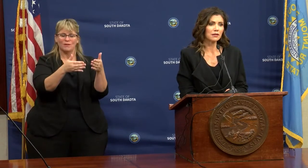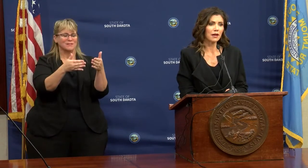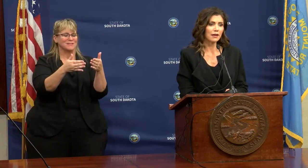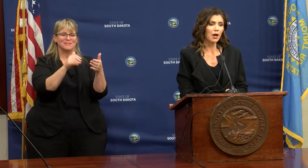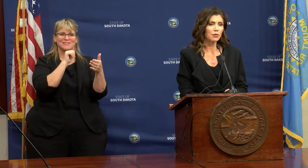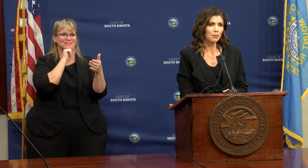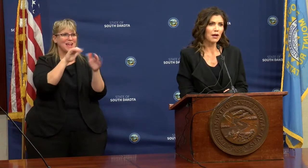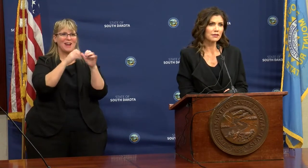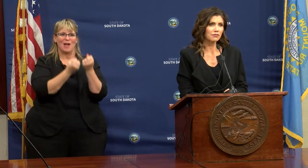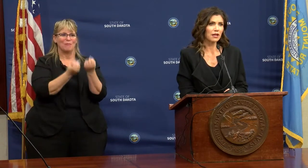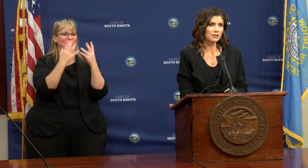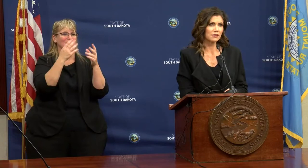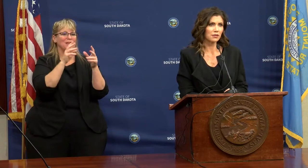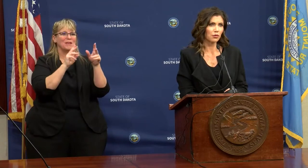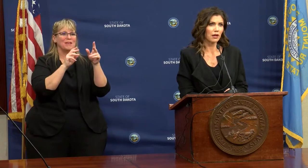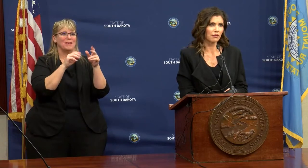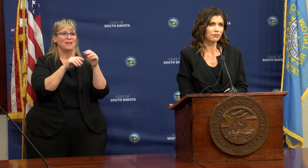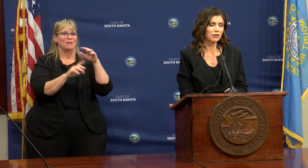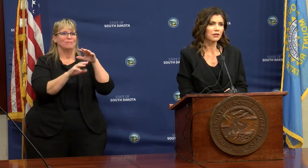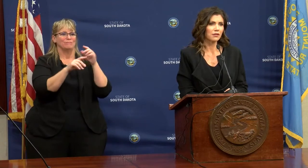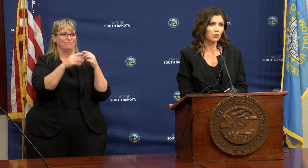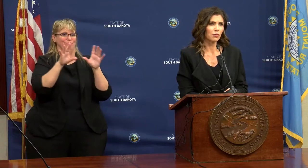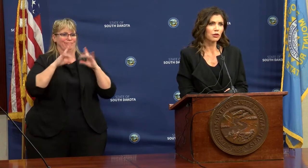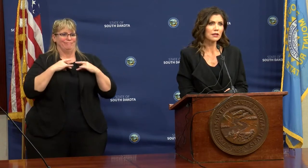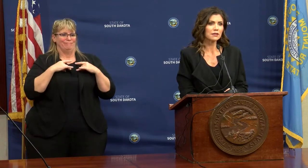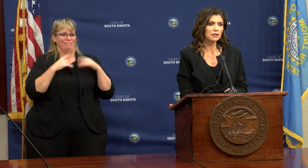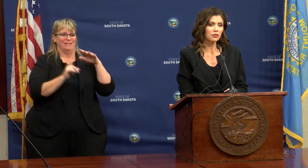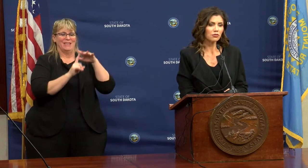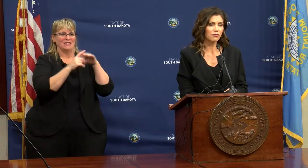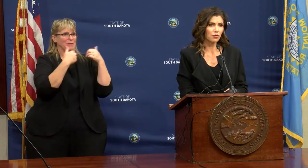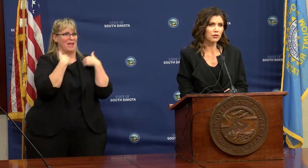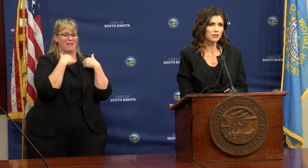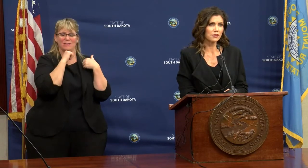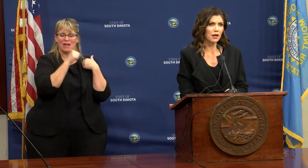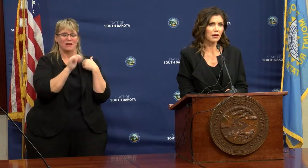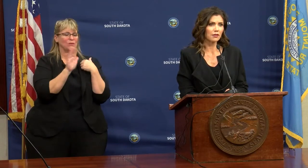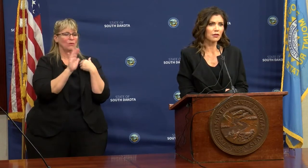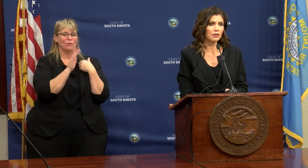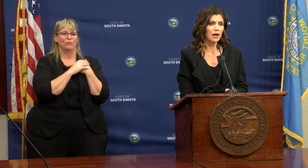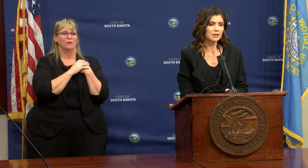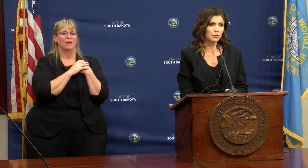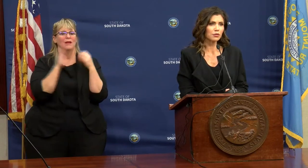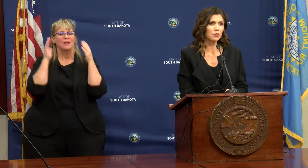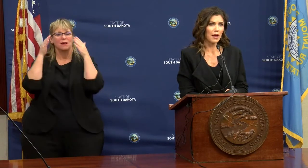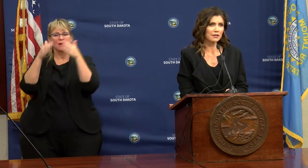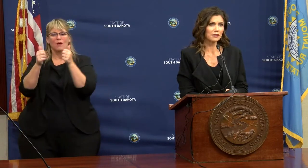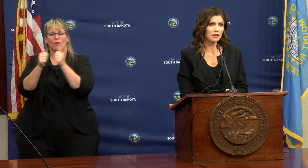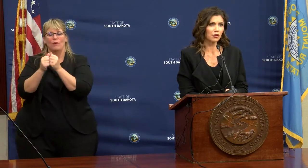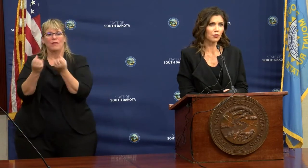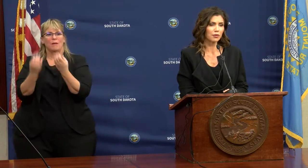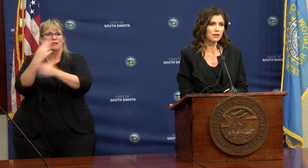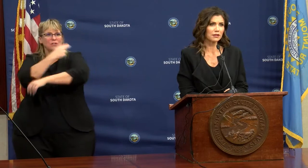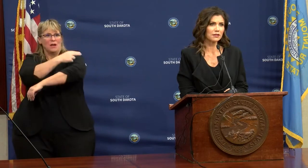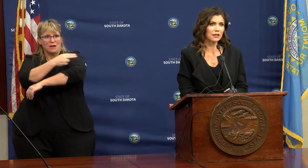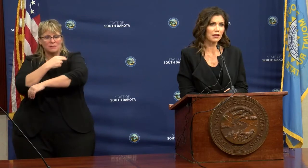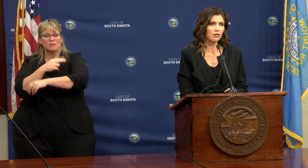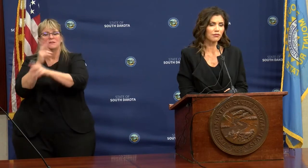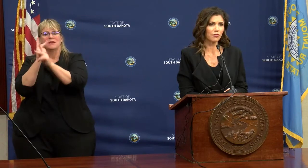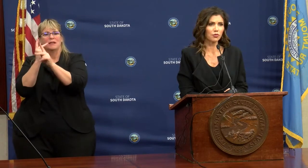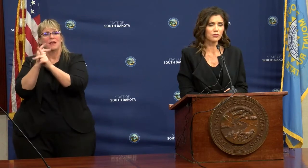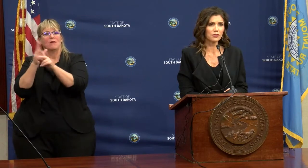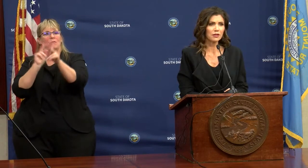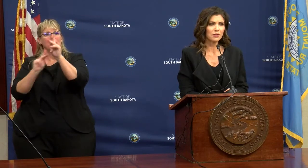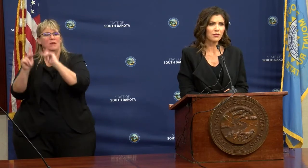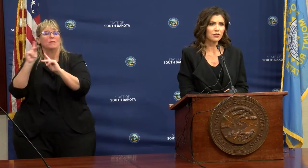be on how many positive cases that we have, that we are going to continue to focus on hospital capacity and our ability to take